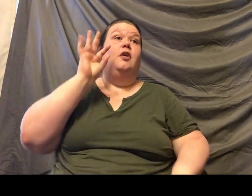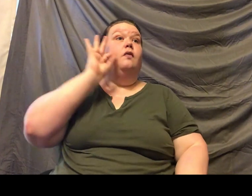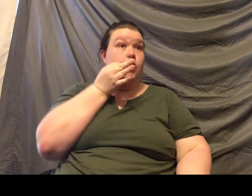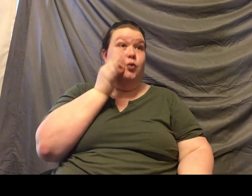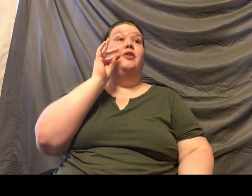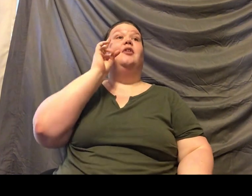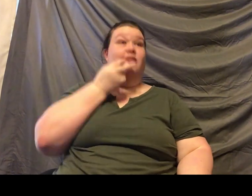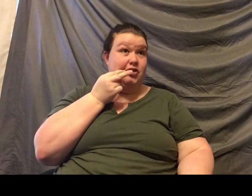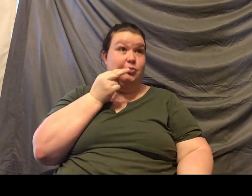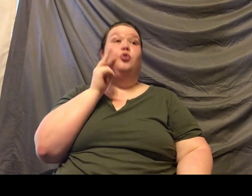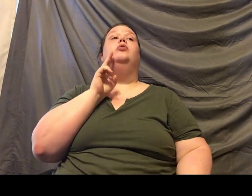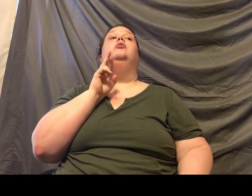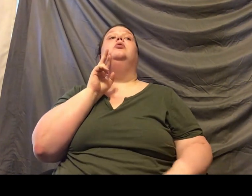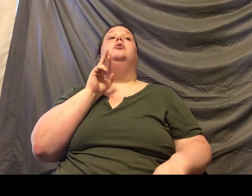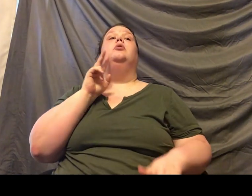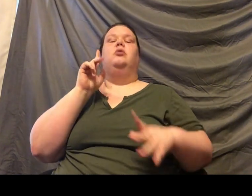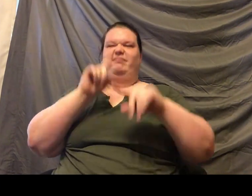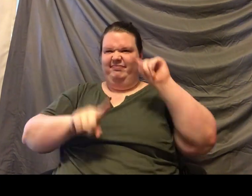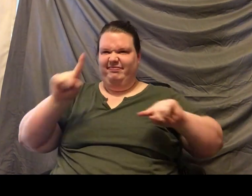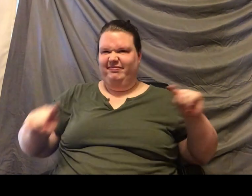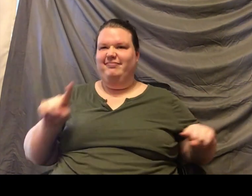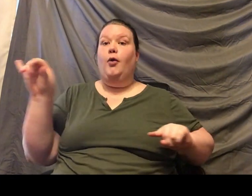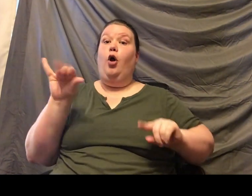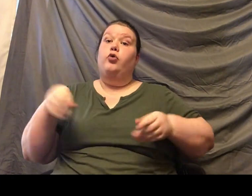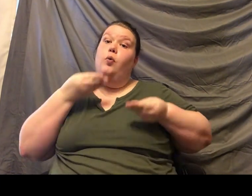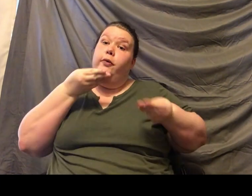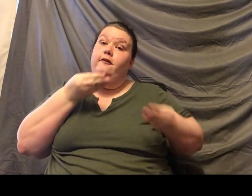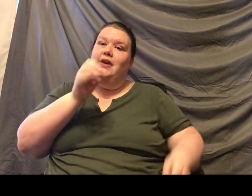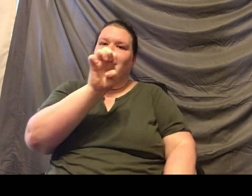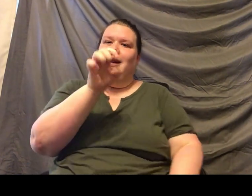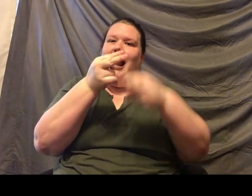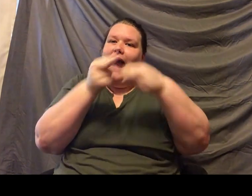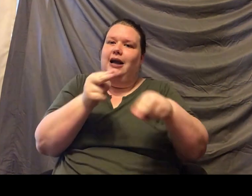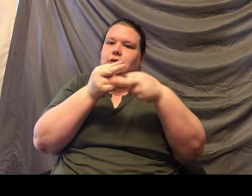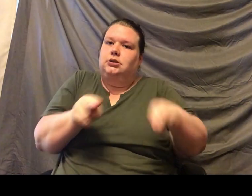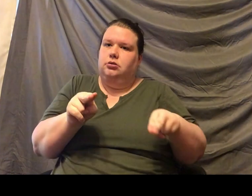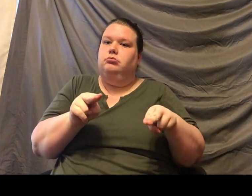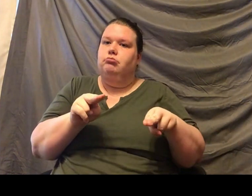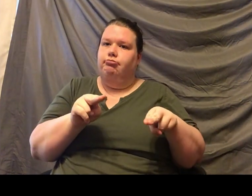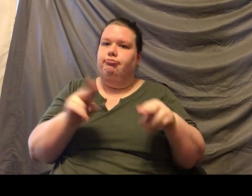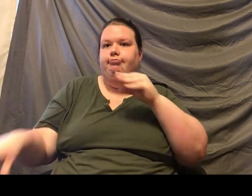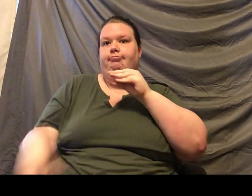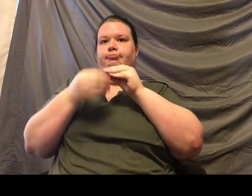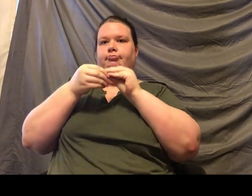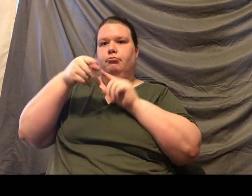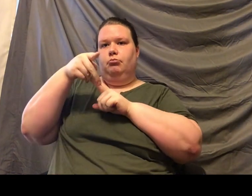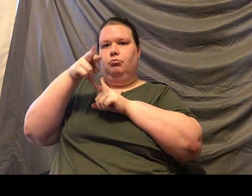We also will give them hard-boiled eggs just to make sure that they're getting the protein that they need, that they're missing from all the wild